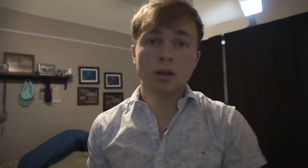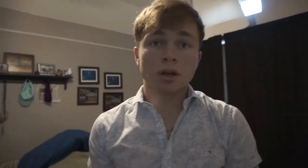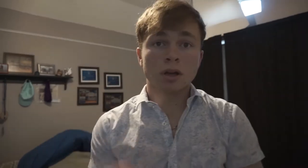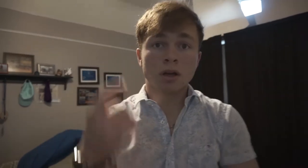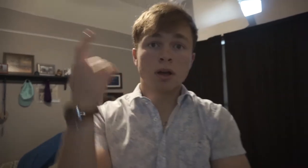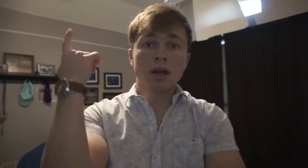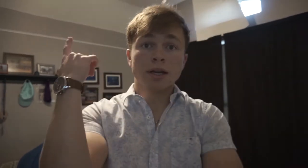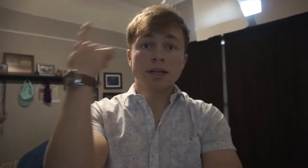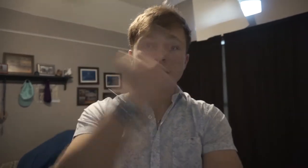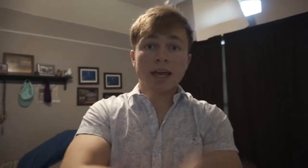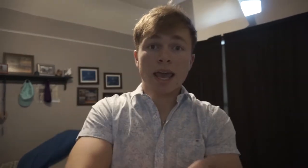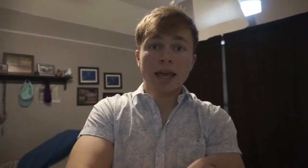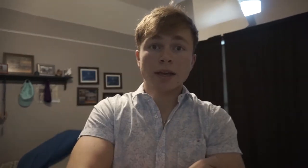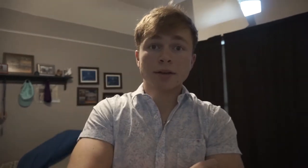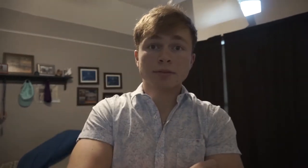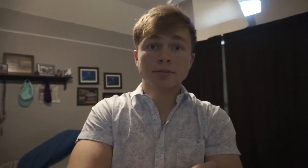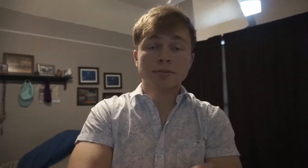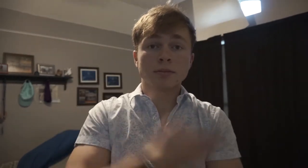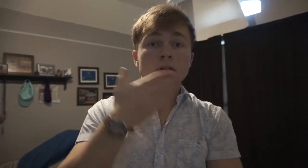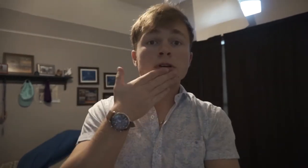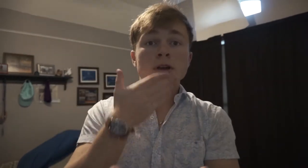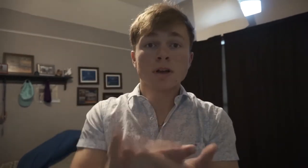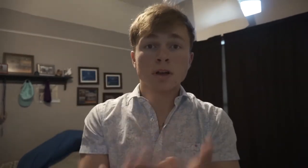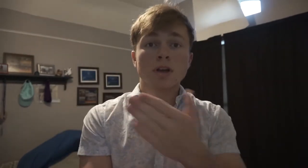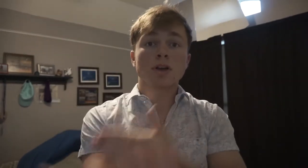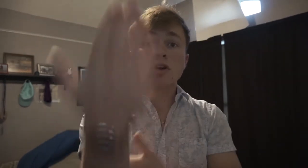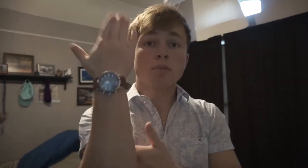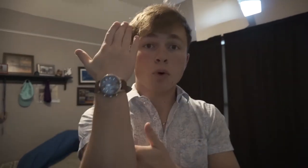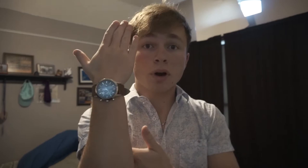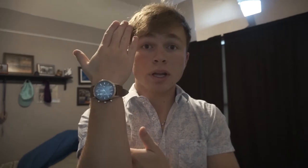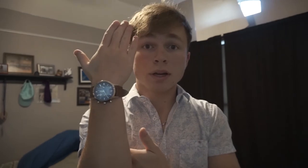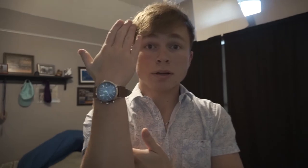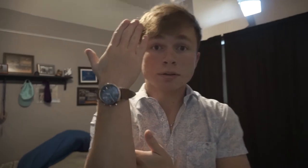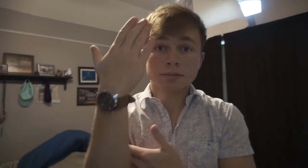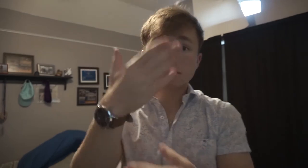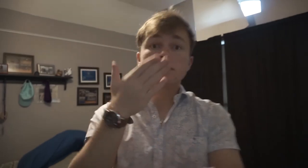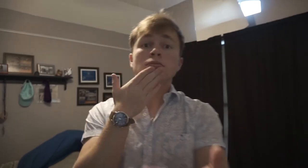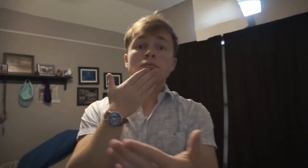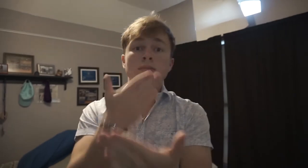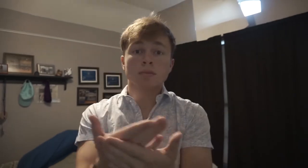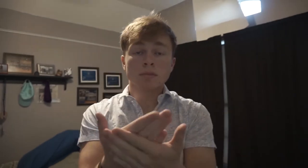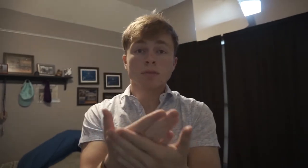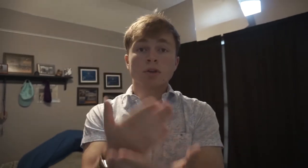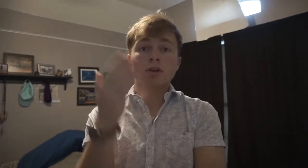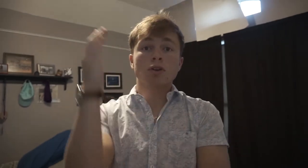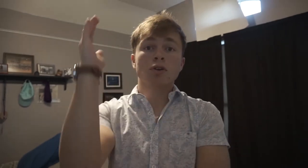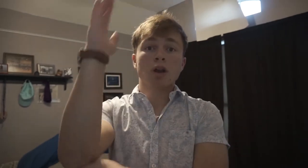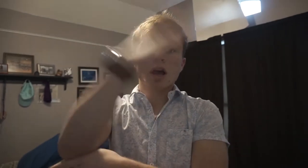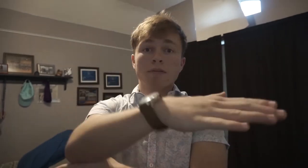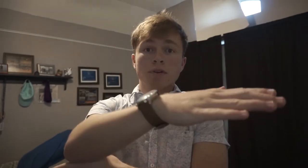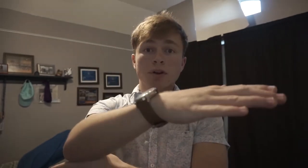Day. Good morning. Good afternoon.